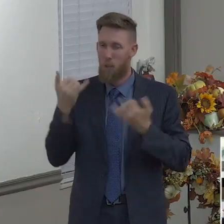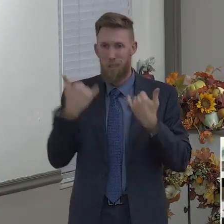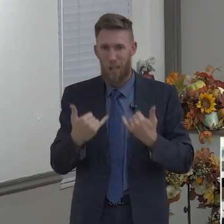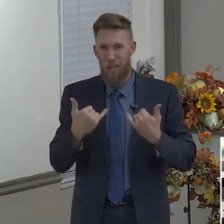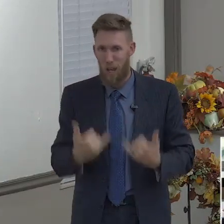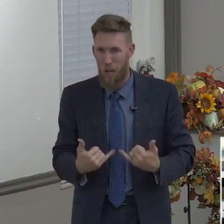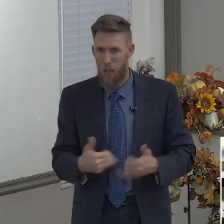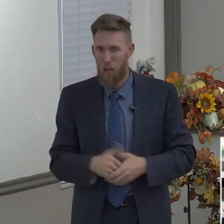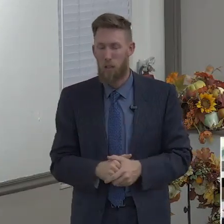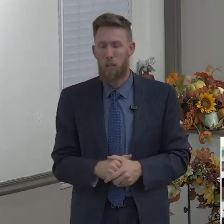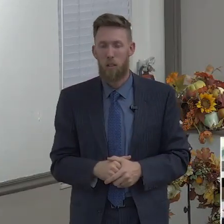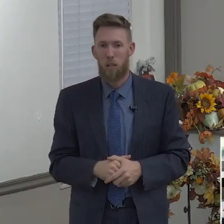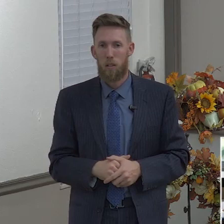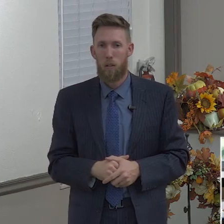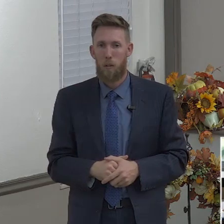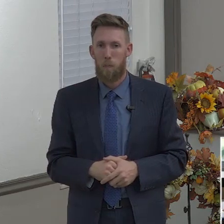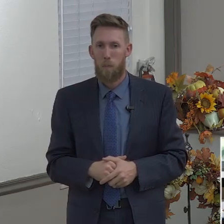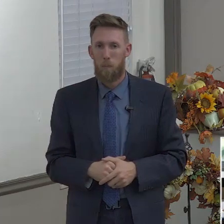Next.